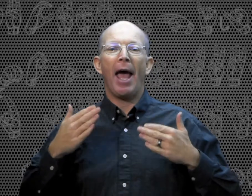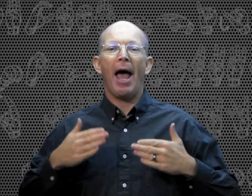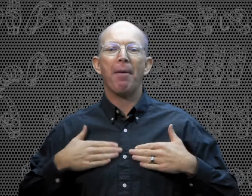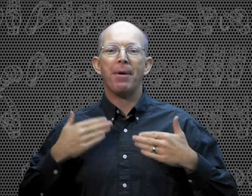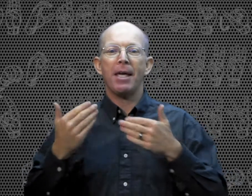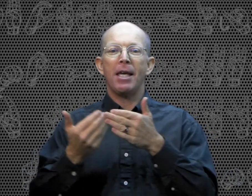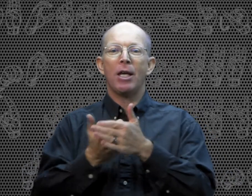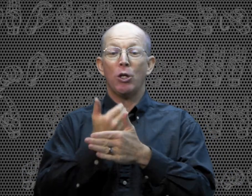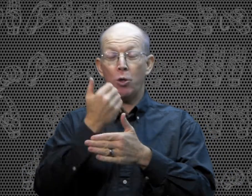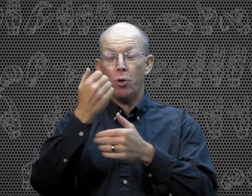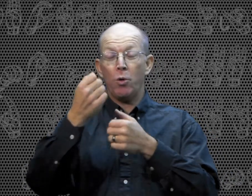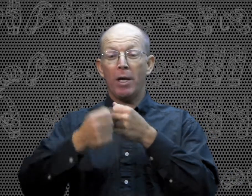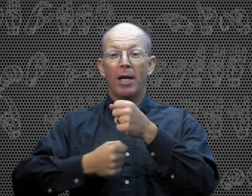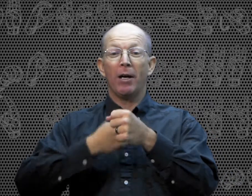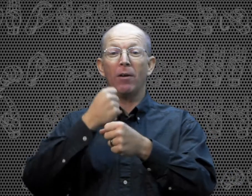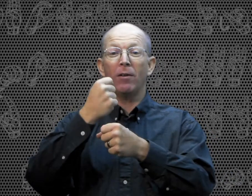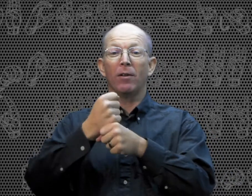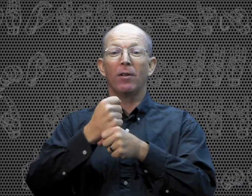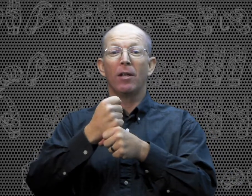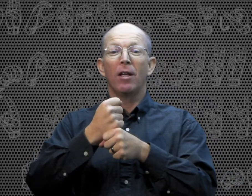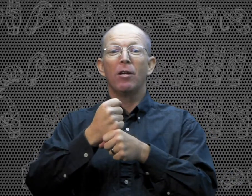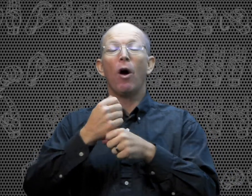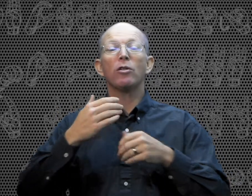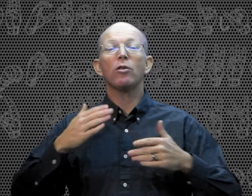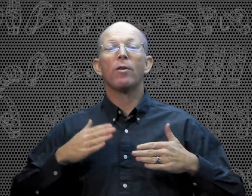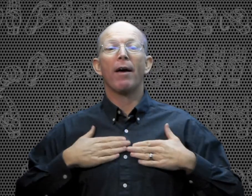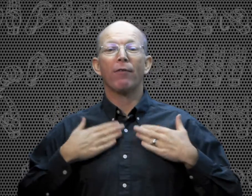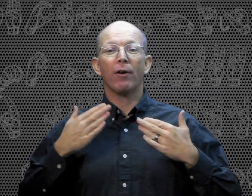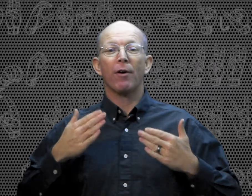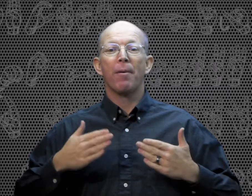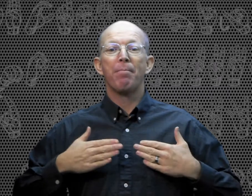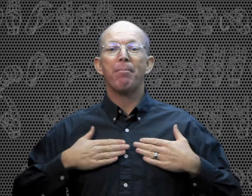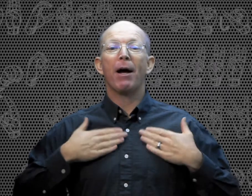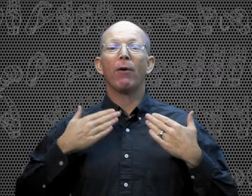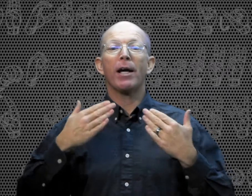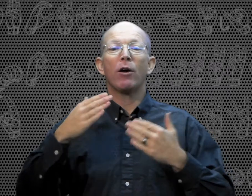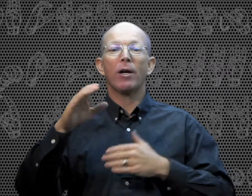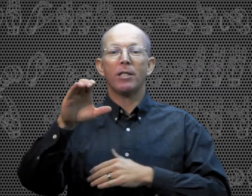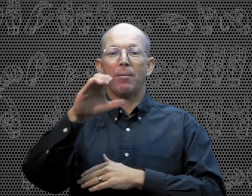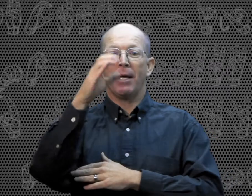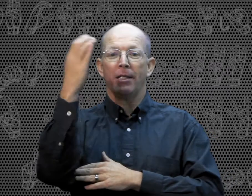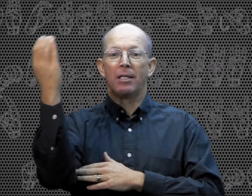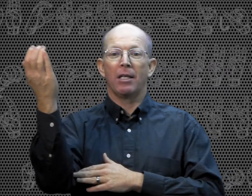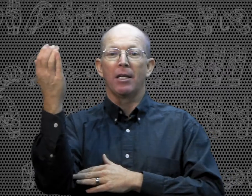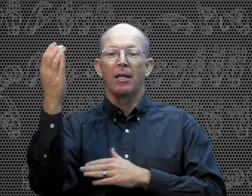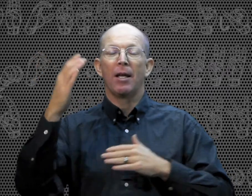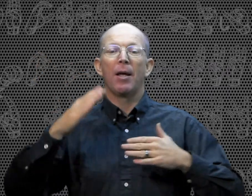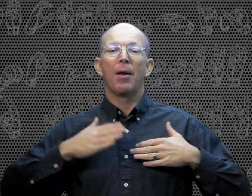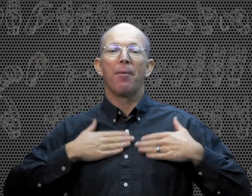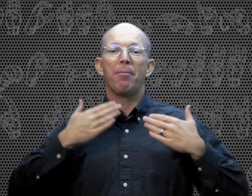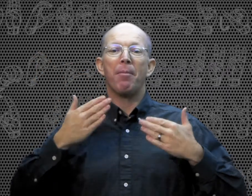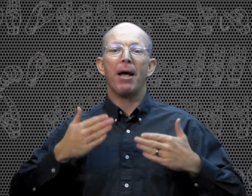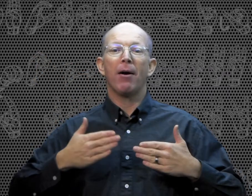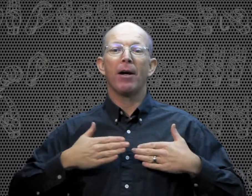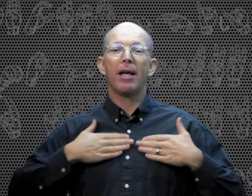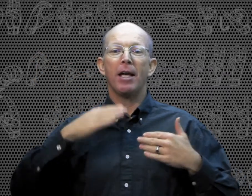happy new year. You also do that for merry Christmas. Merry